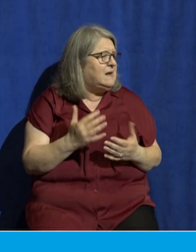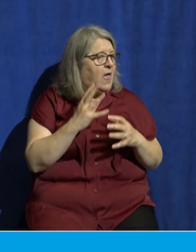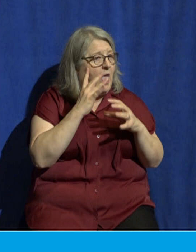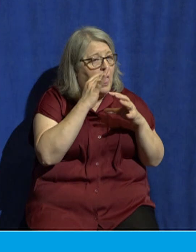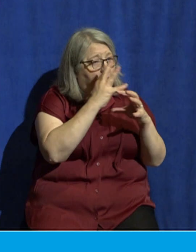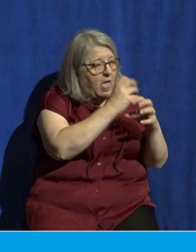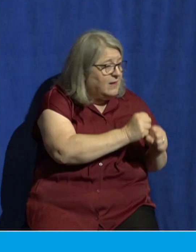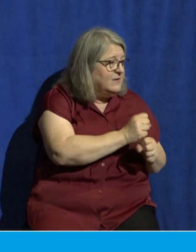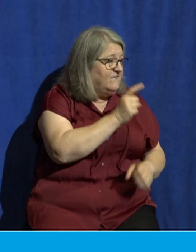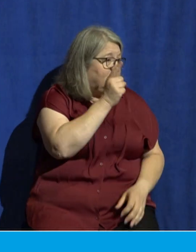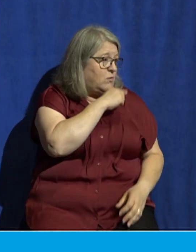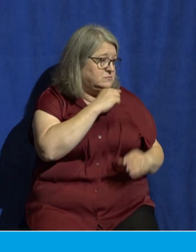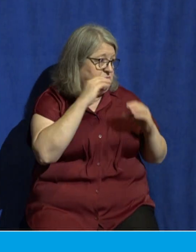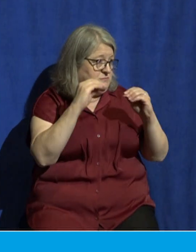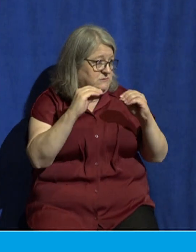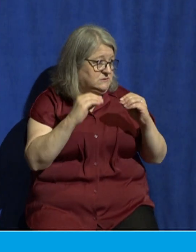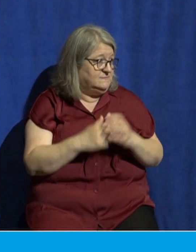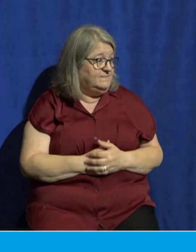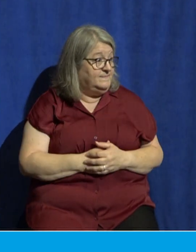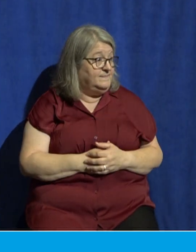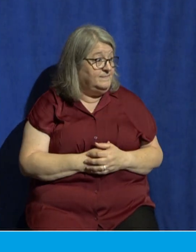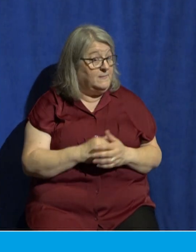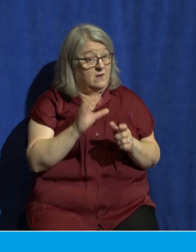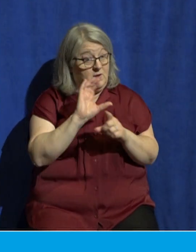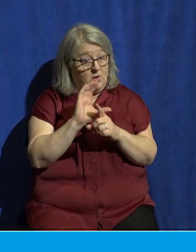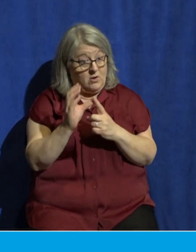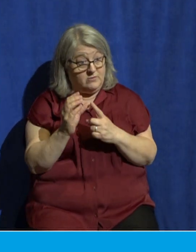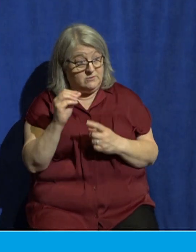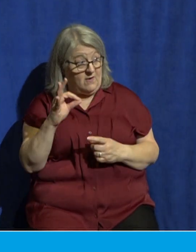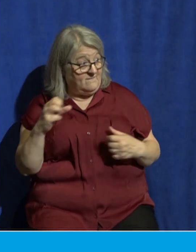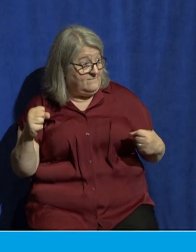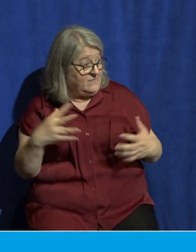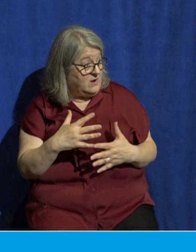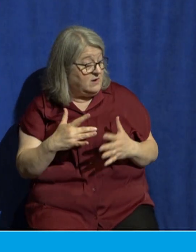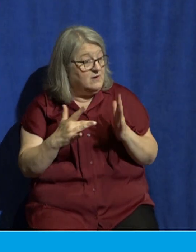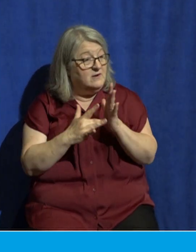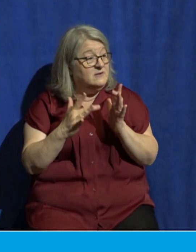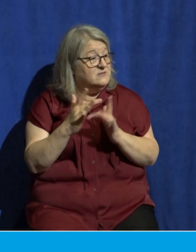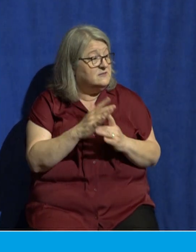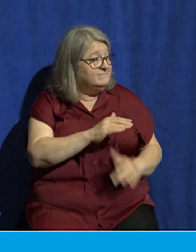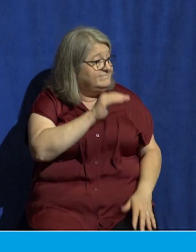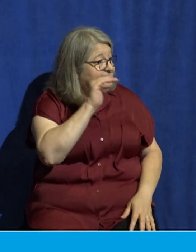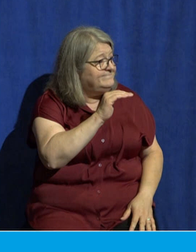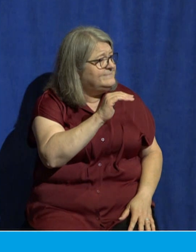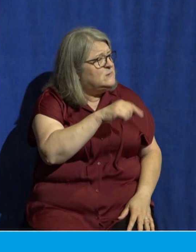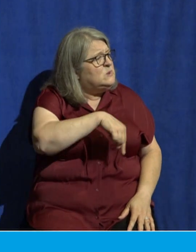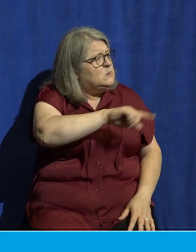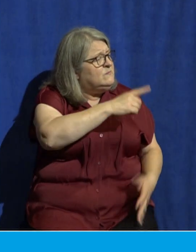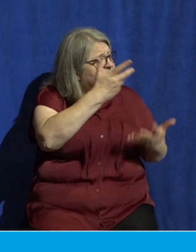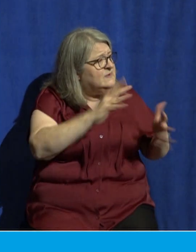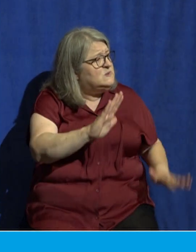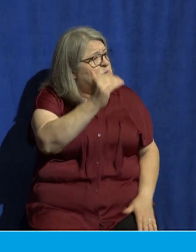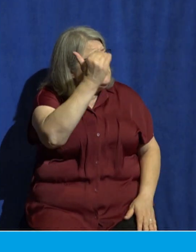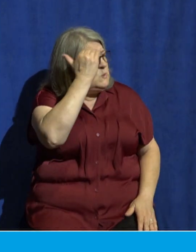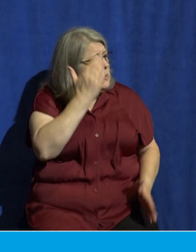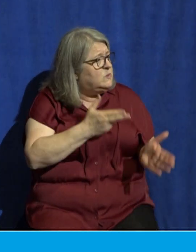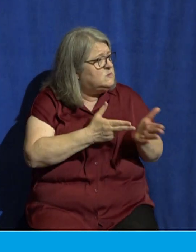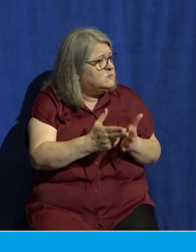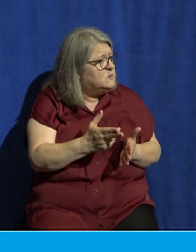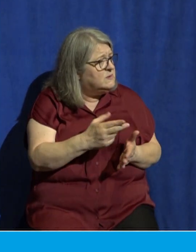culture of fear Jesus says you know the truth you have my word and he says in verse 31 heaven